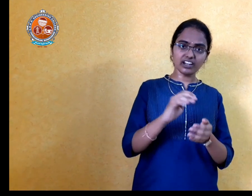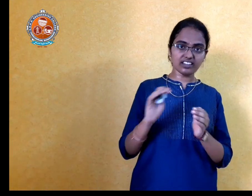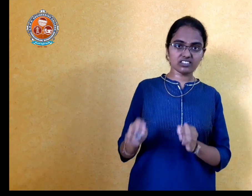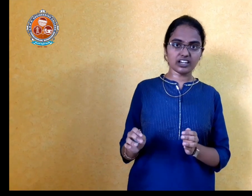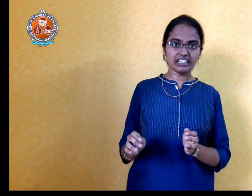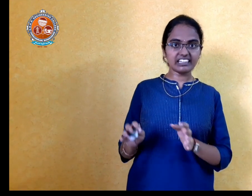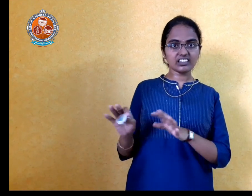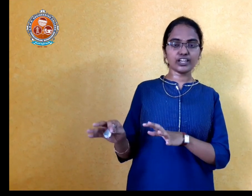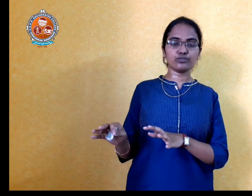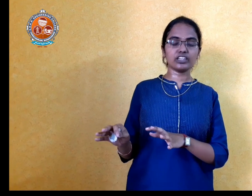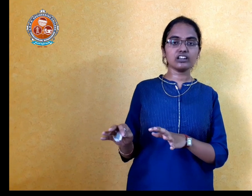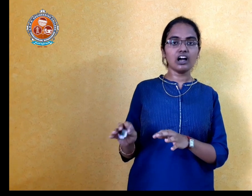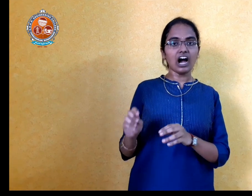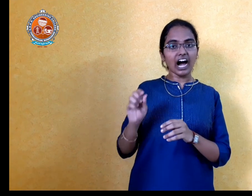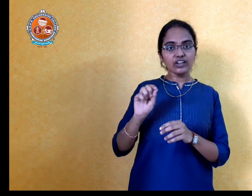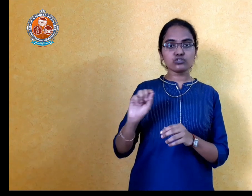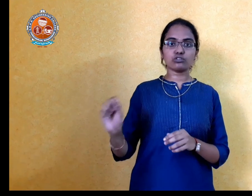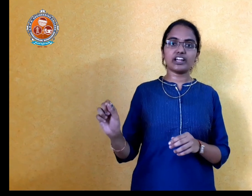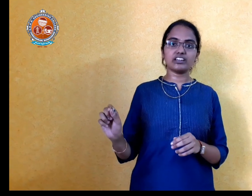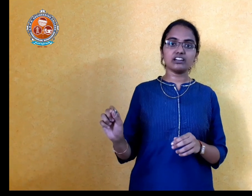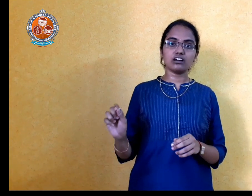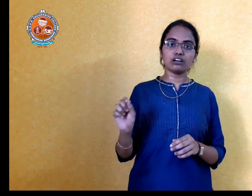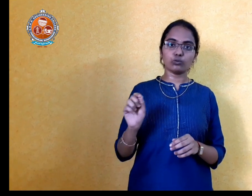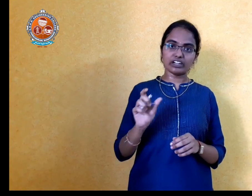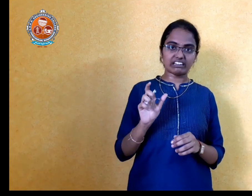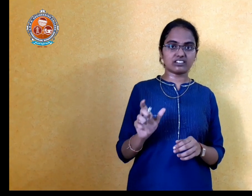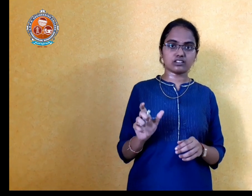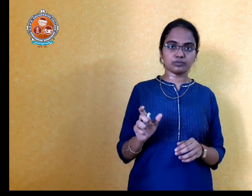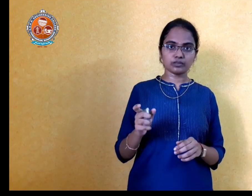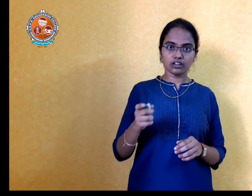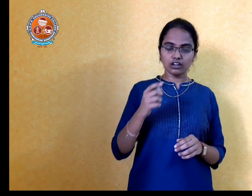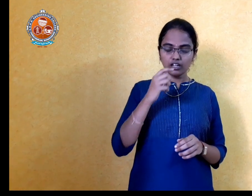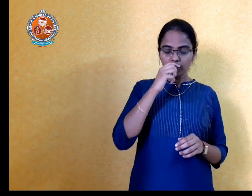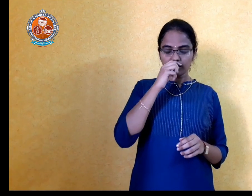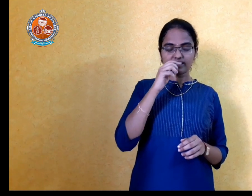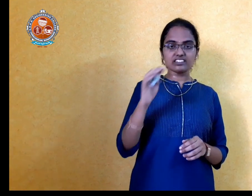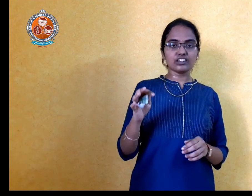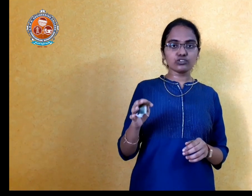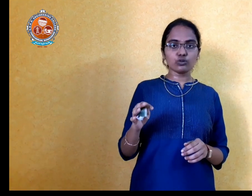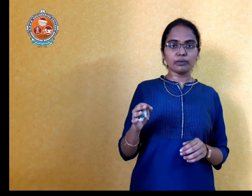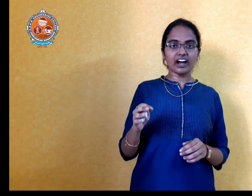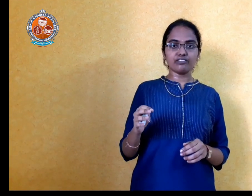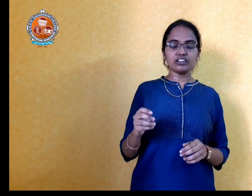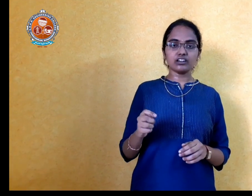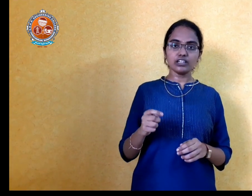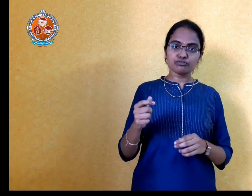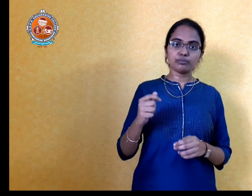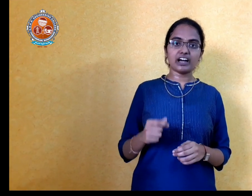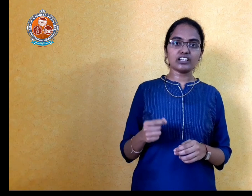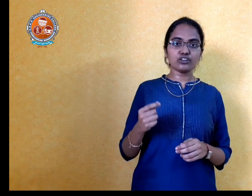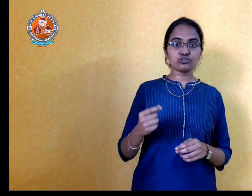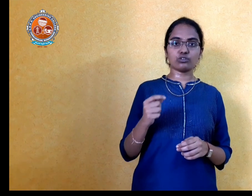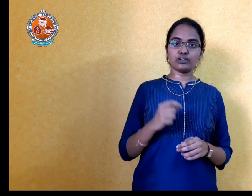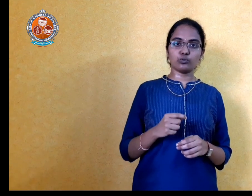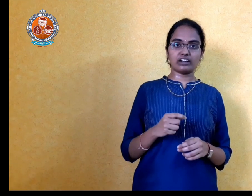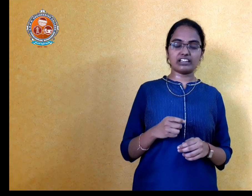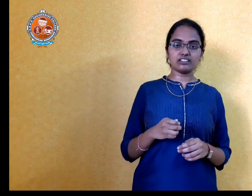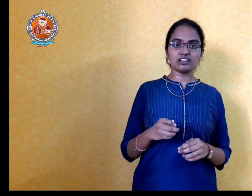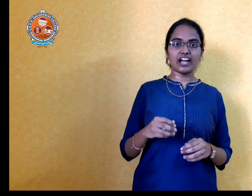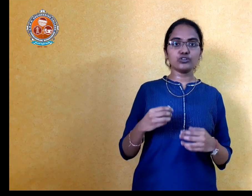I study, in the evening, I used to write one test. Test series you will be having now. From that, I used to write one test. And